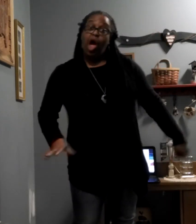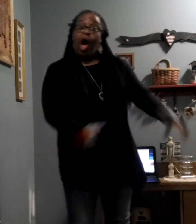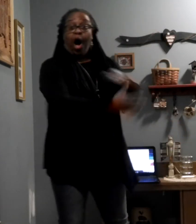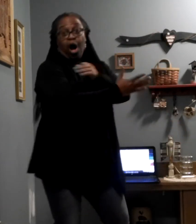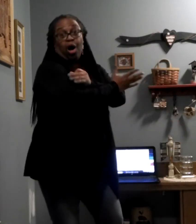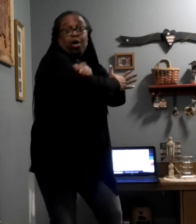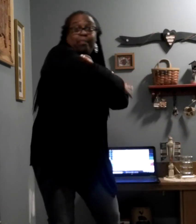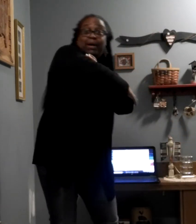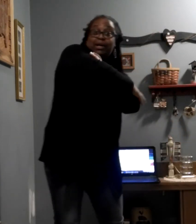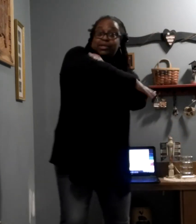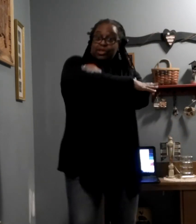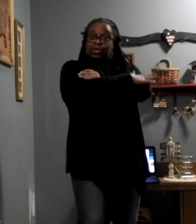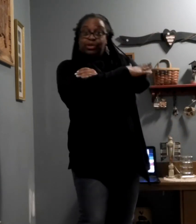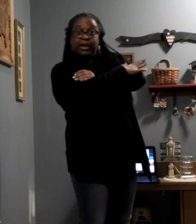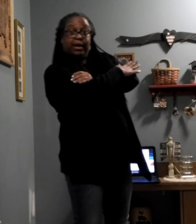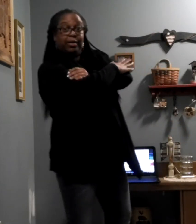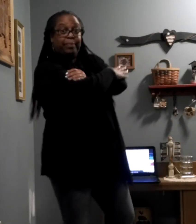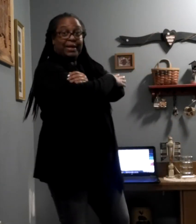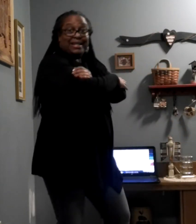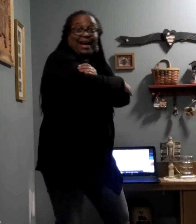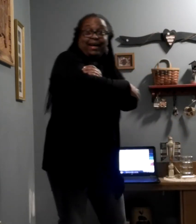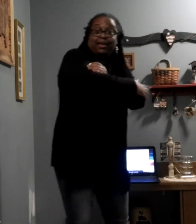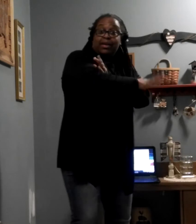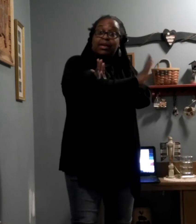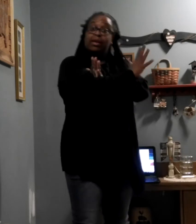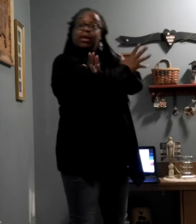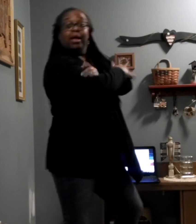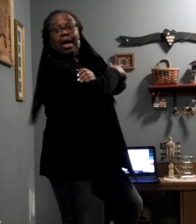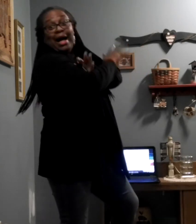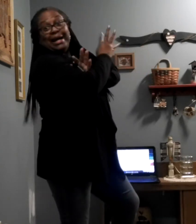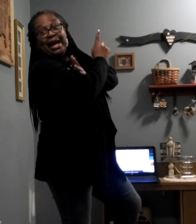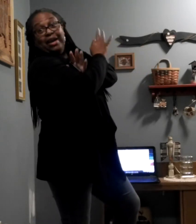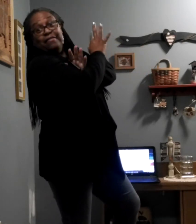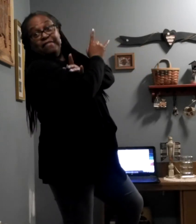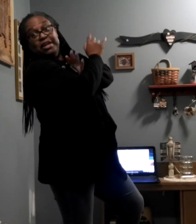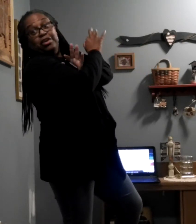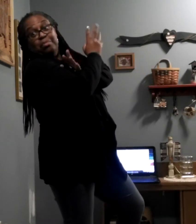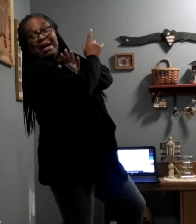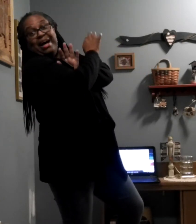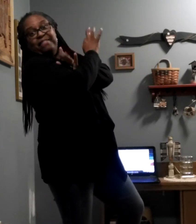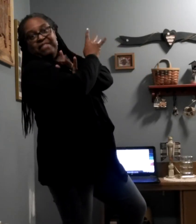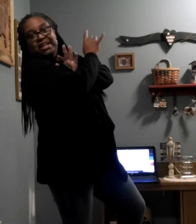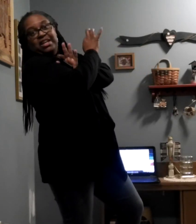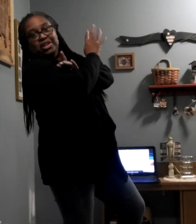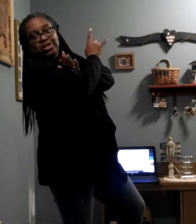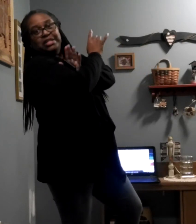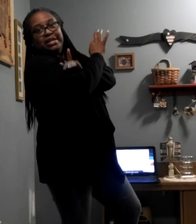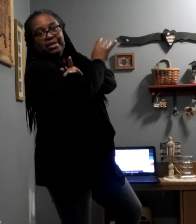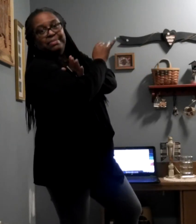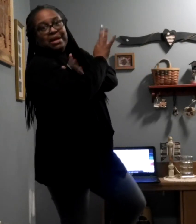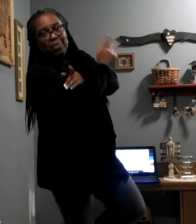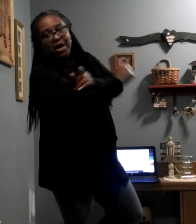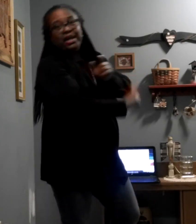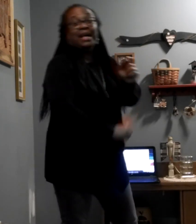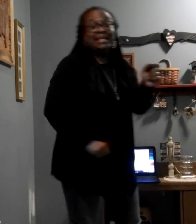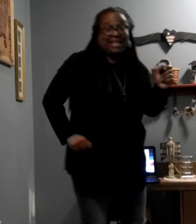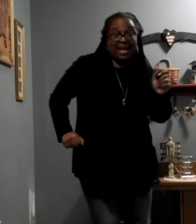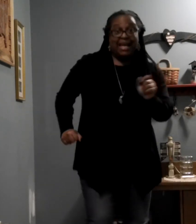All bundled up and yet I can't feel my fingertips. I want to stay